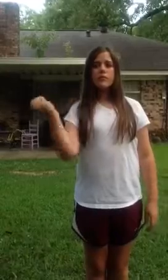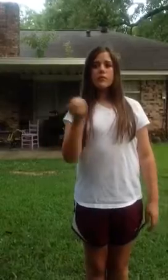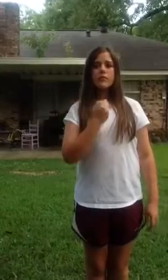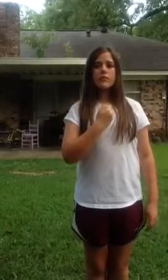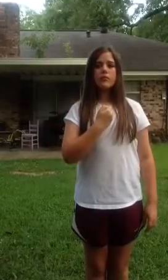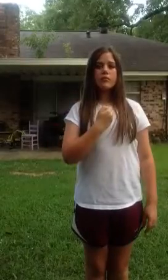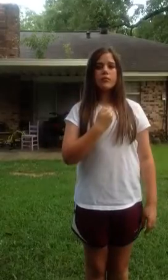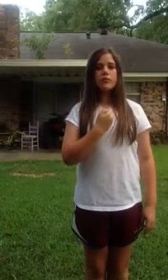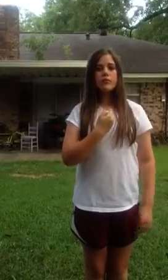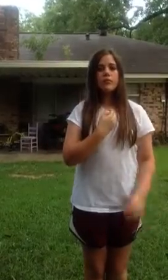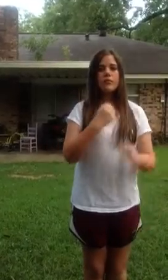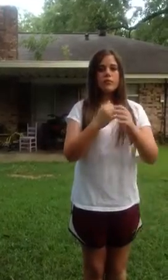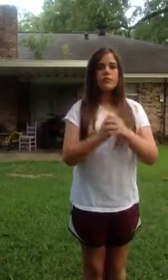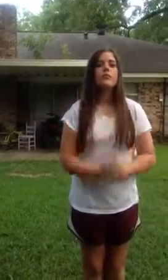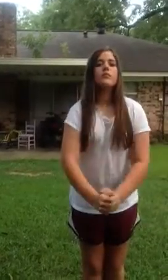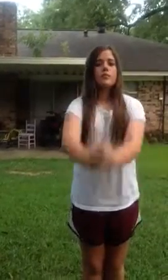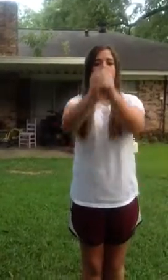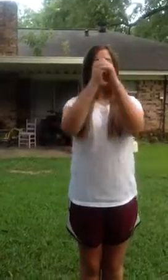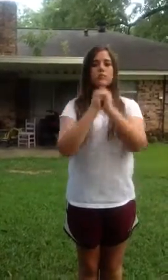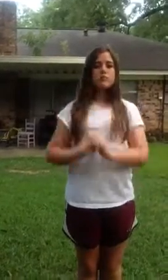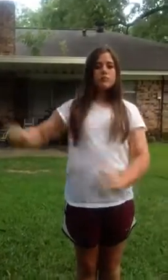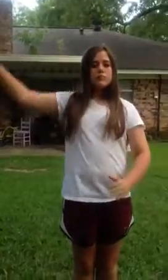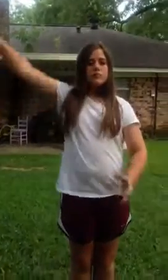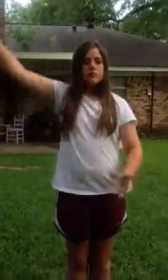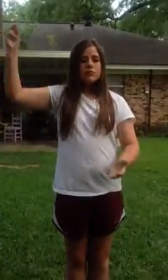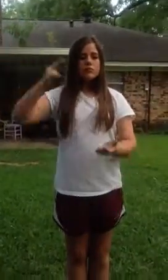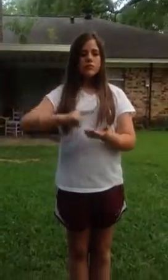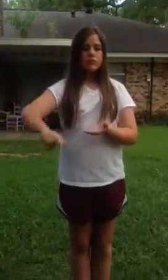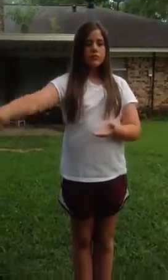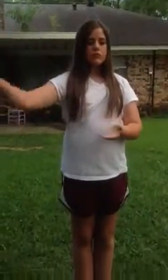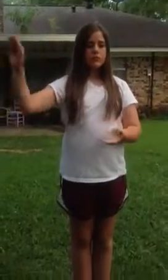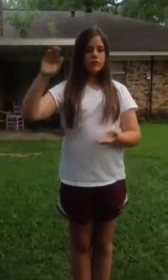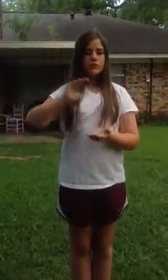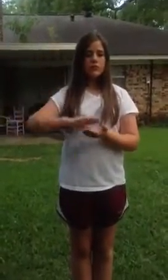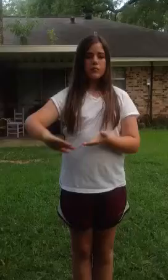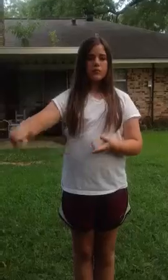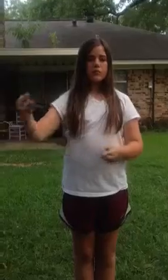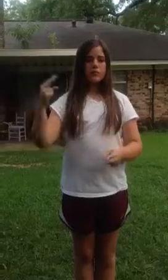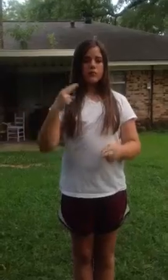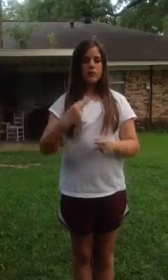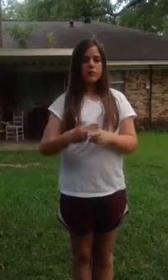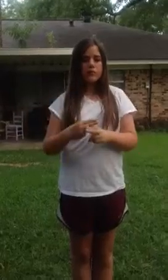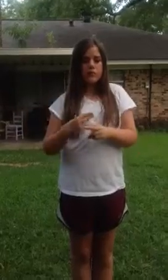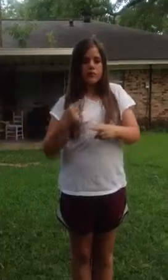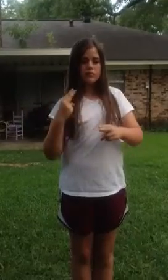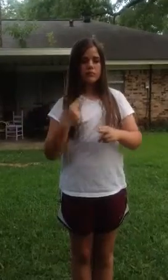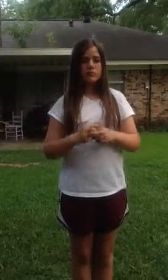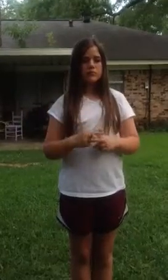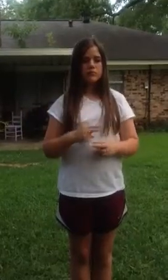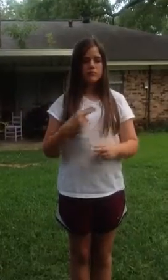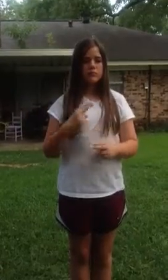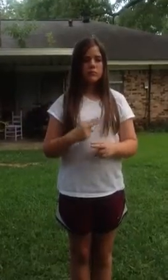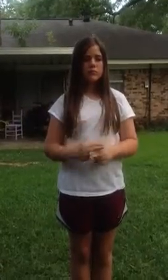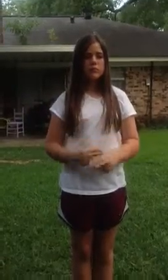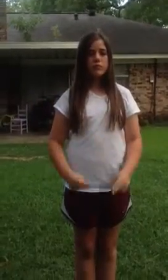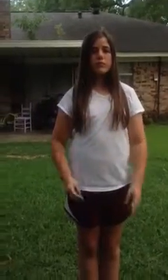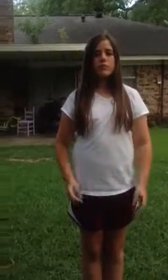soul I'll worship Your holy name Yes